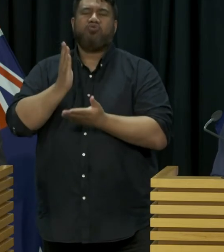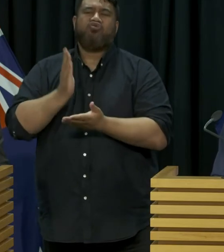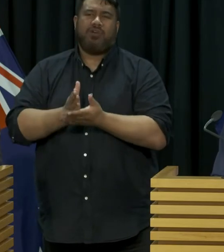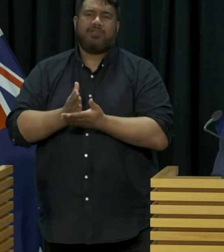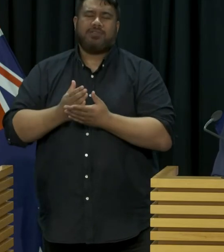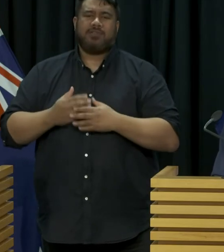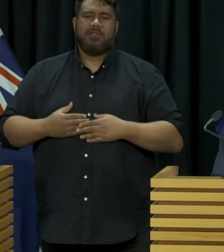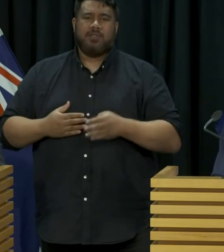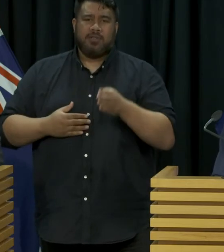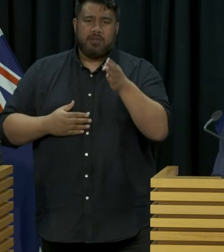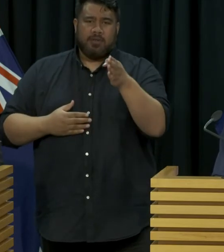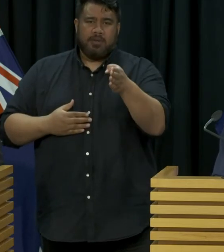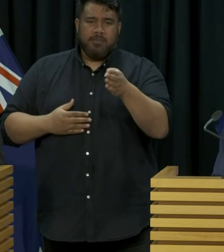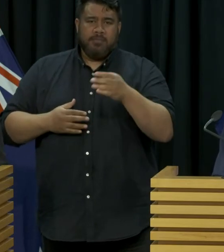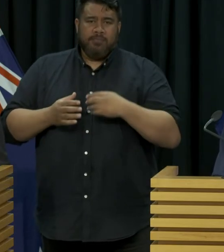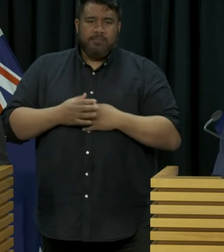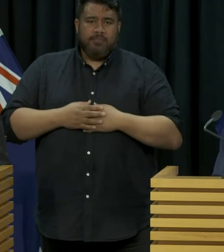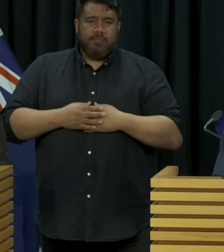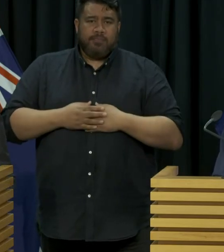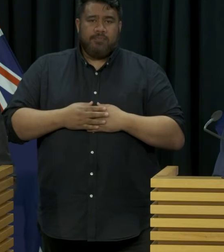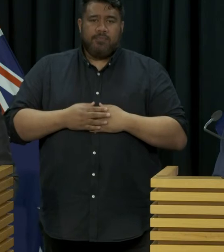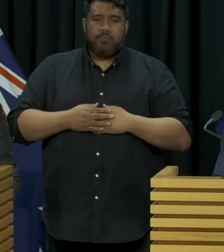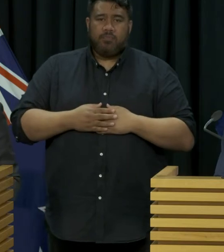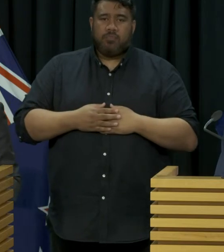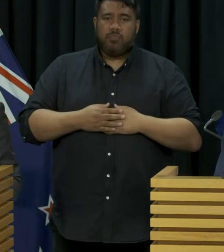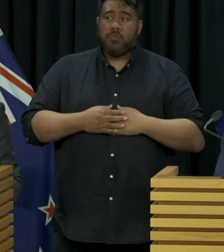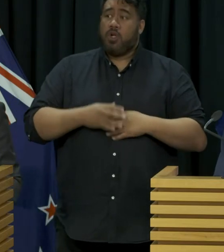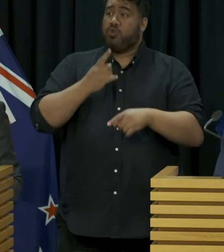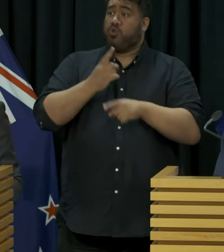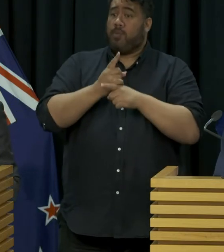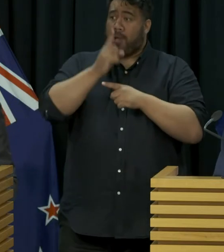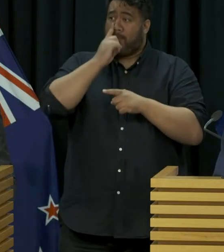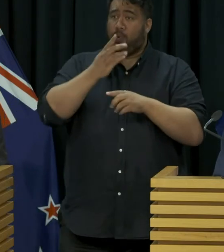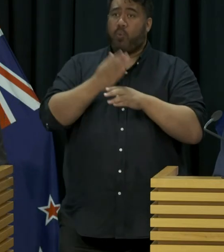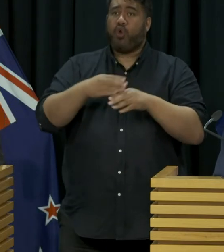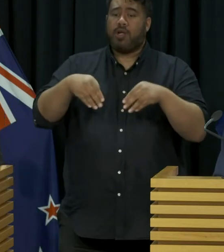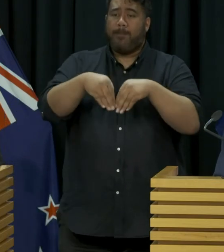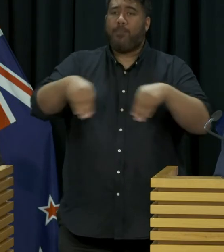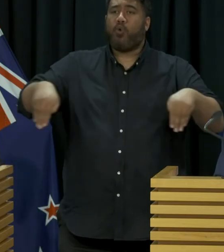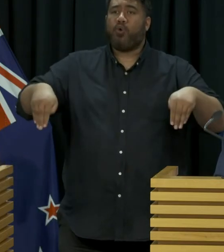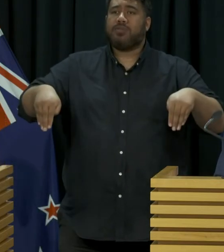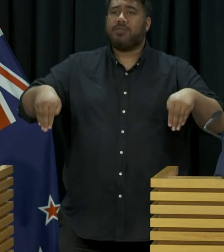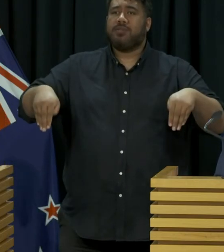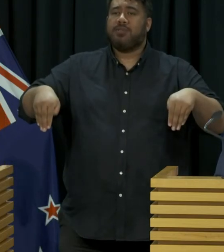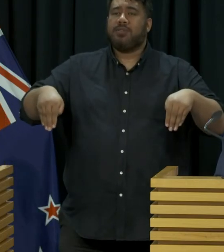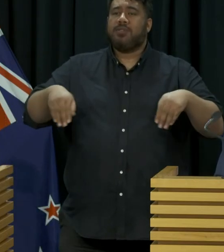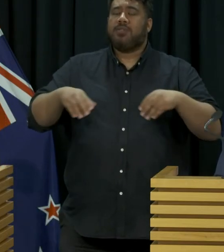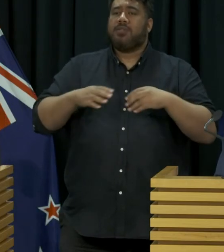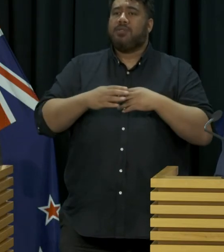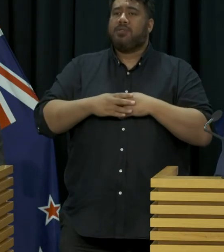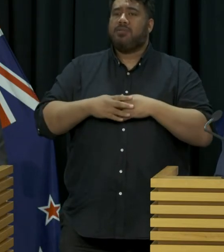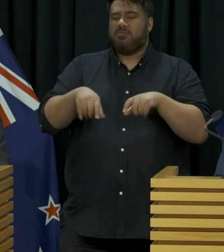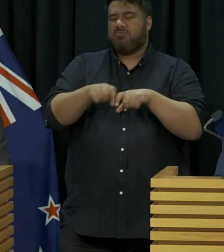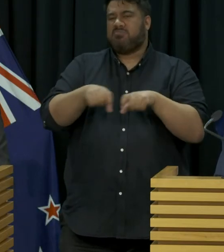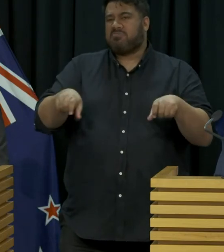Why have you not already implemented weekly testing of high risk port workers? They are being routinely tested, it typically is fortnightly for